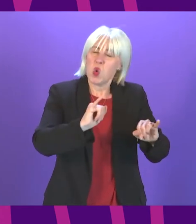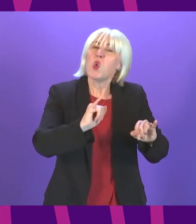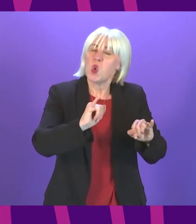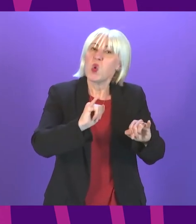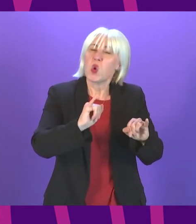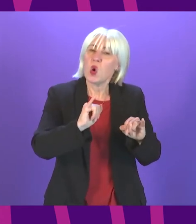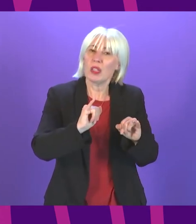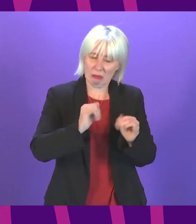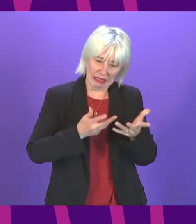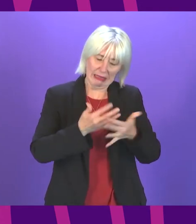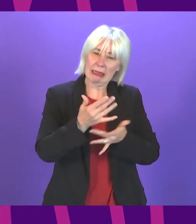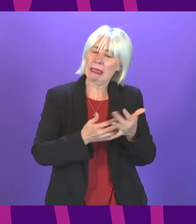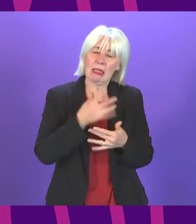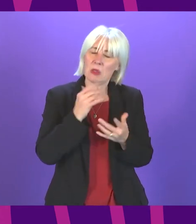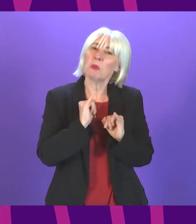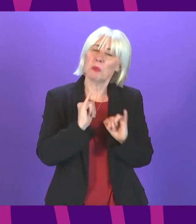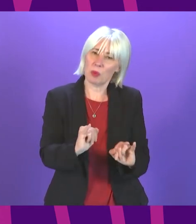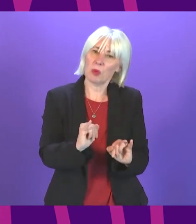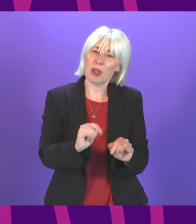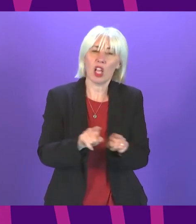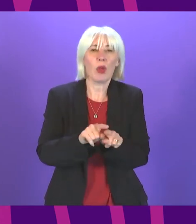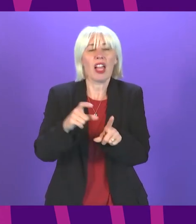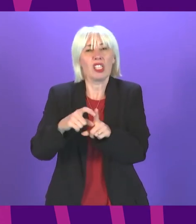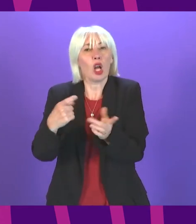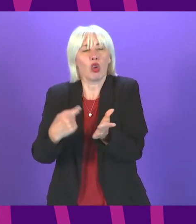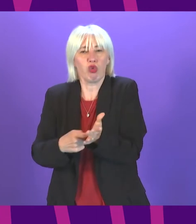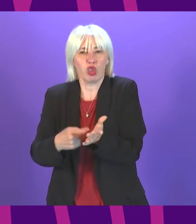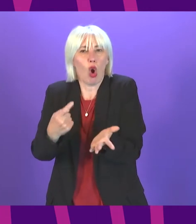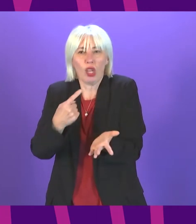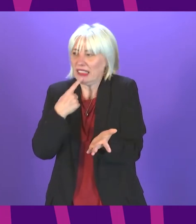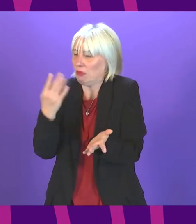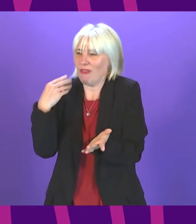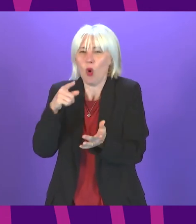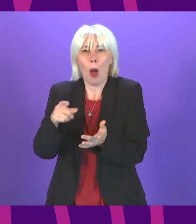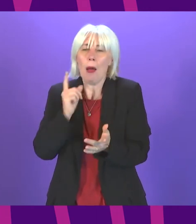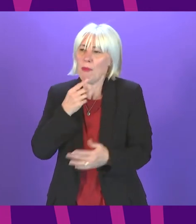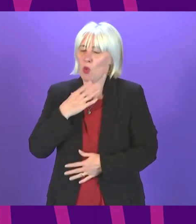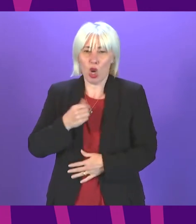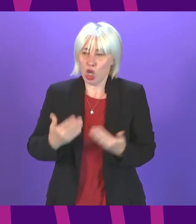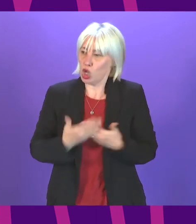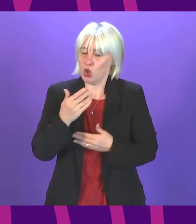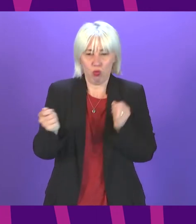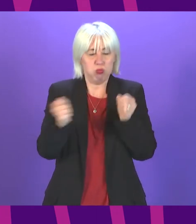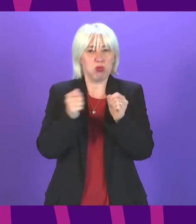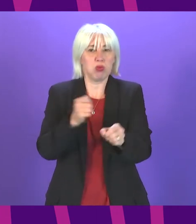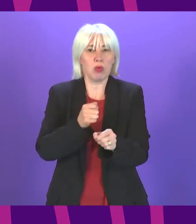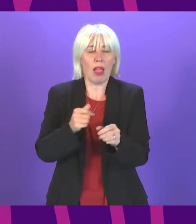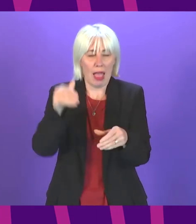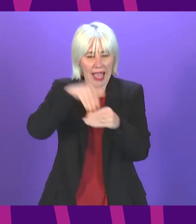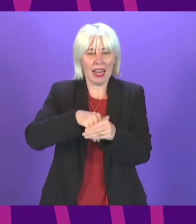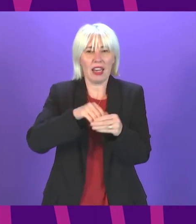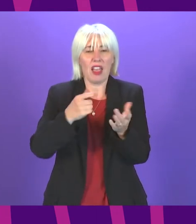and as Douglas Ross pointed out earlier people rightfully expected new measures to form a key part of the NHS recovery plan